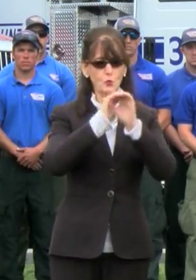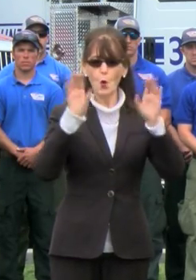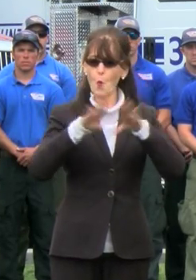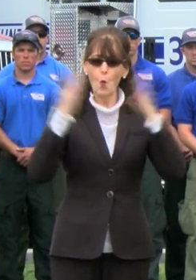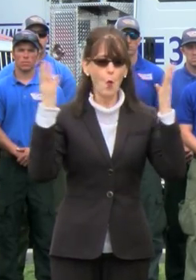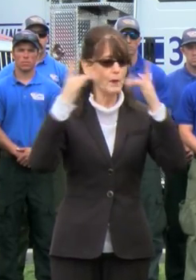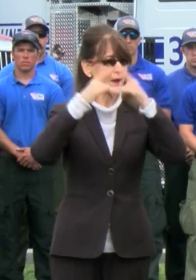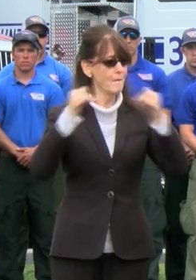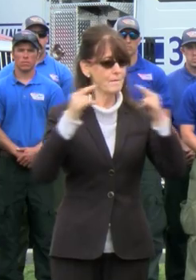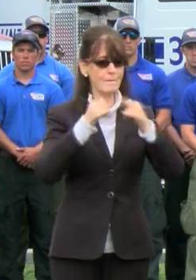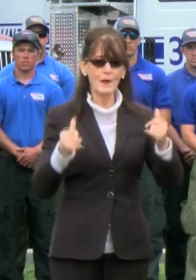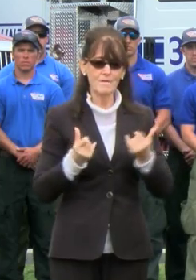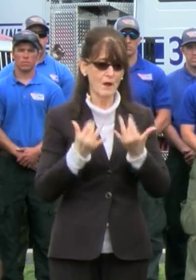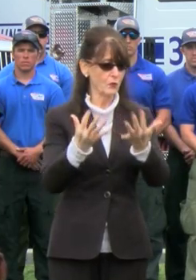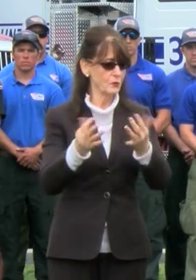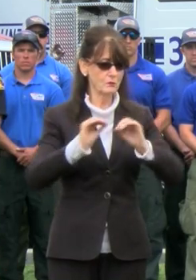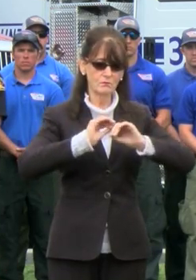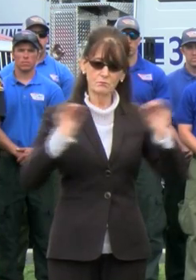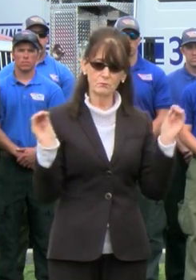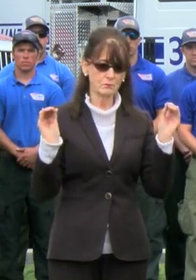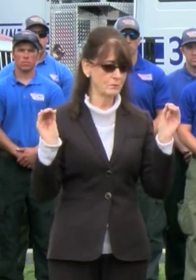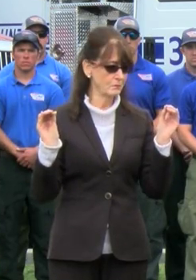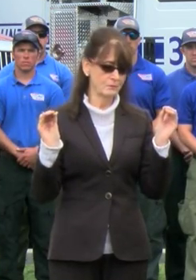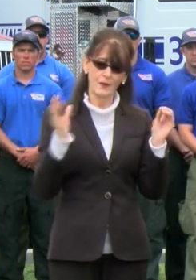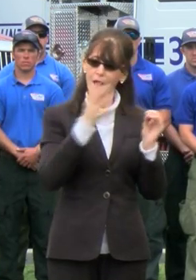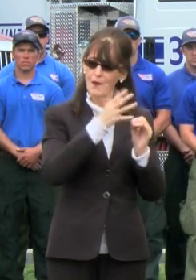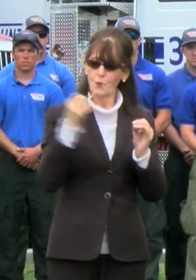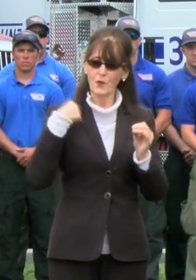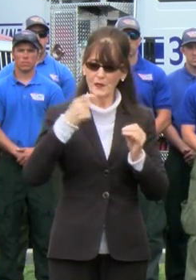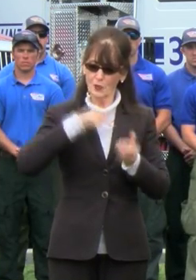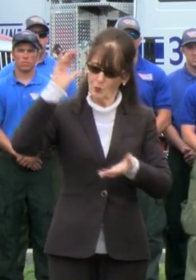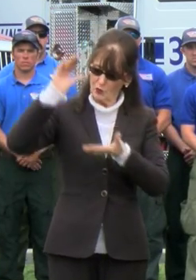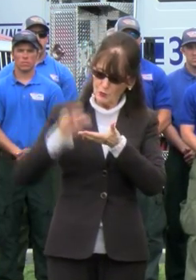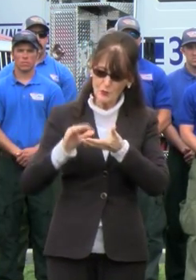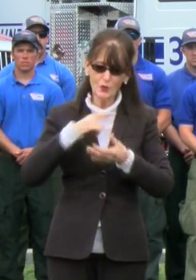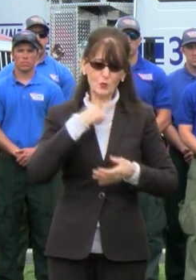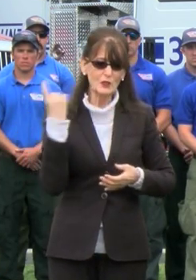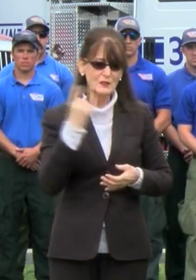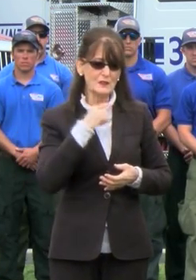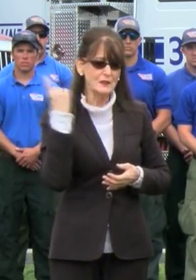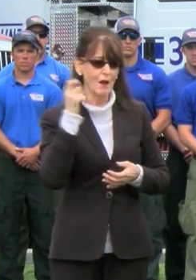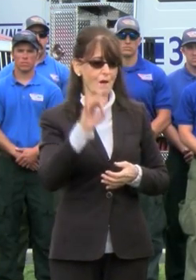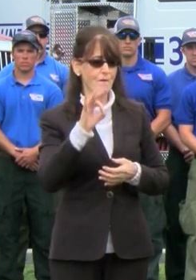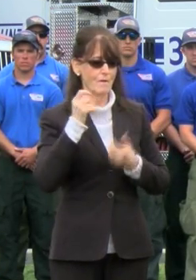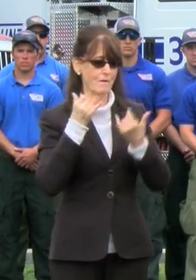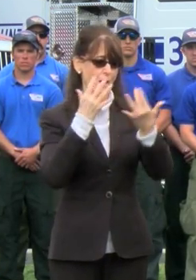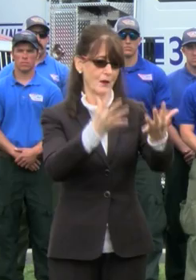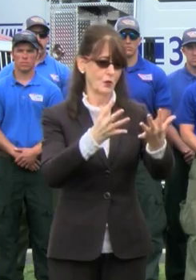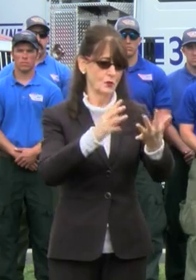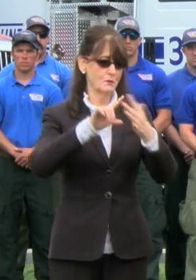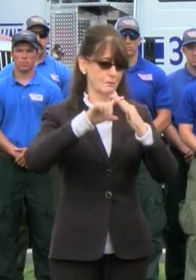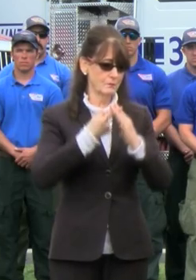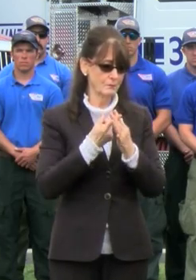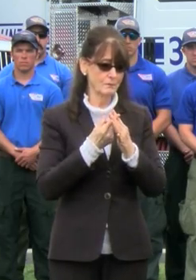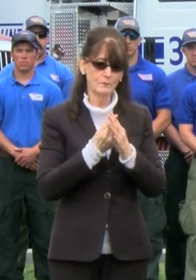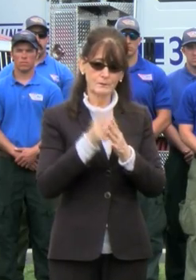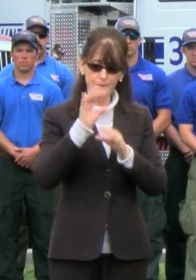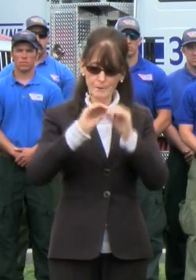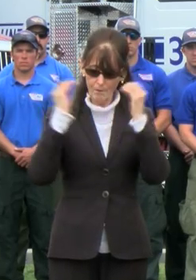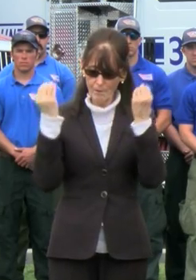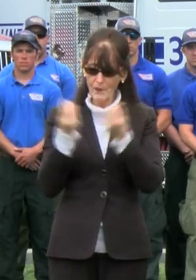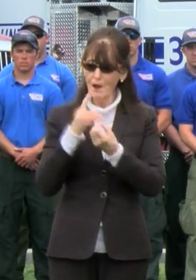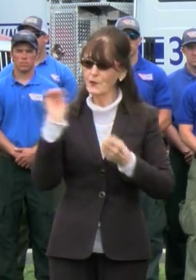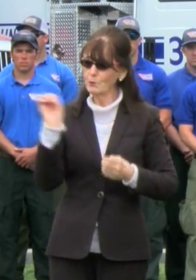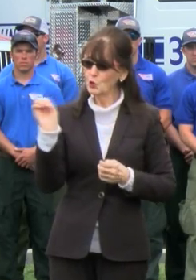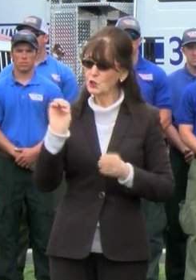campfires. We need to reduce the risk of these fires starting. The Office of Emergency